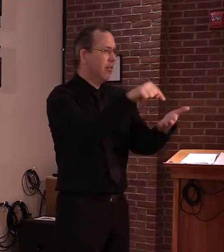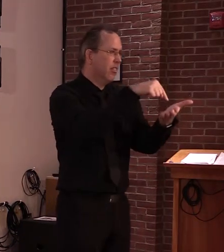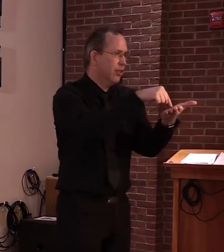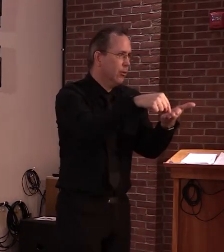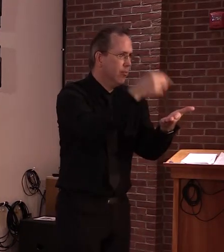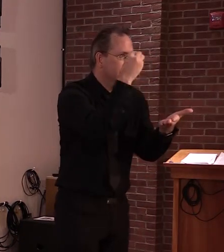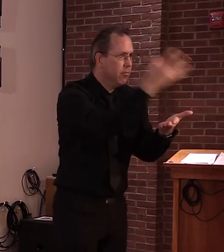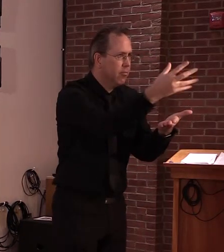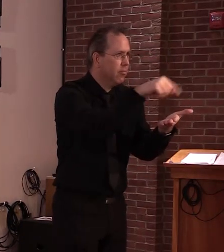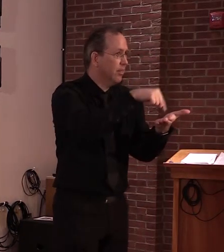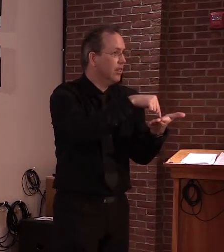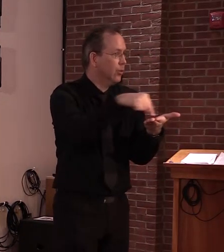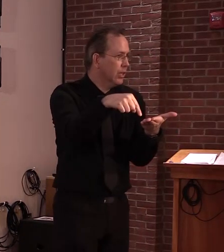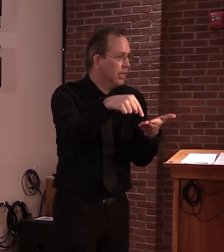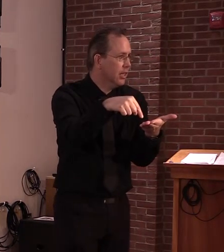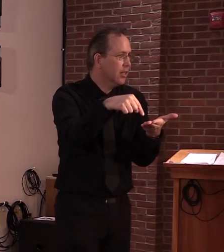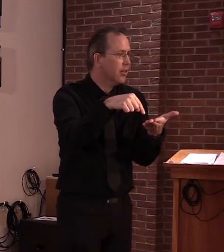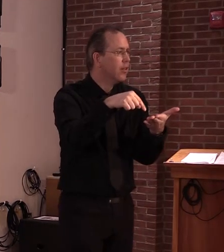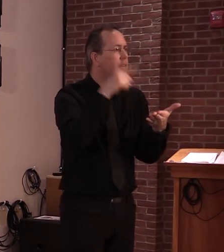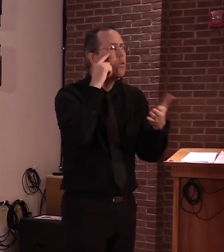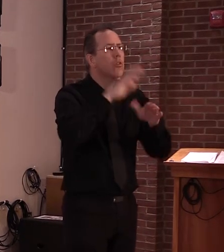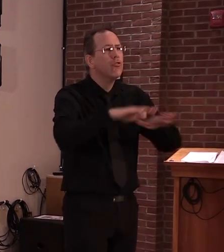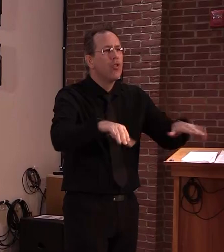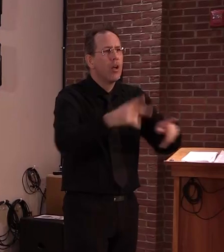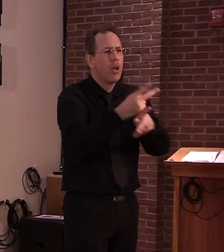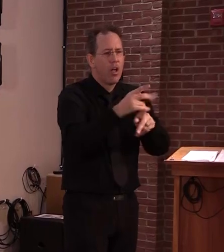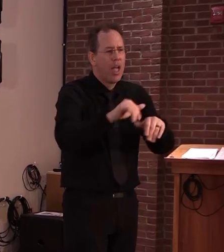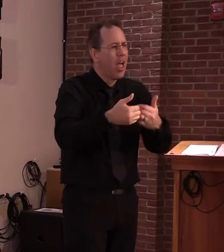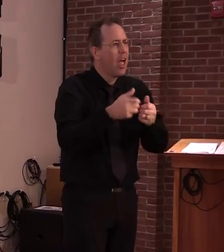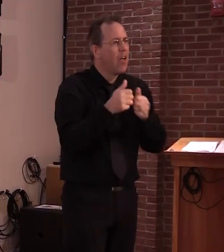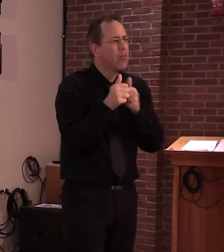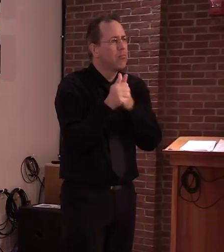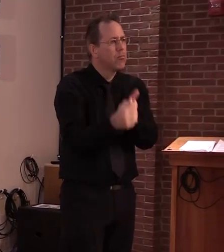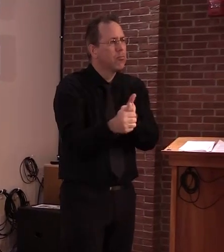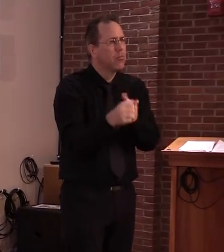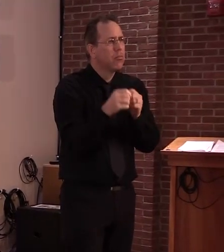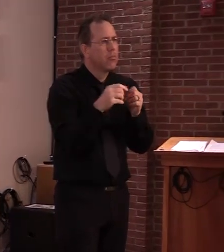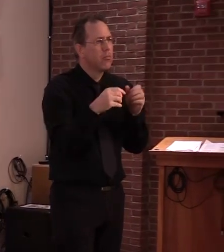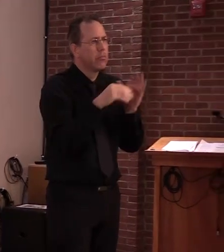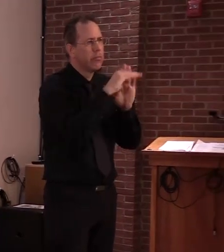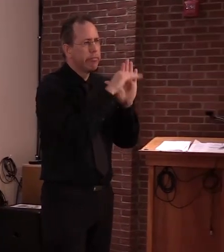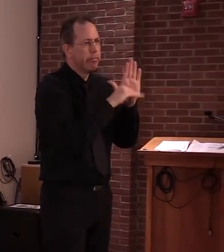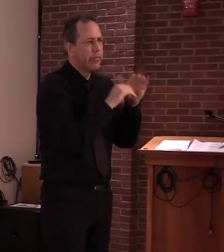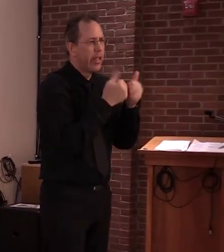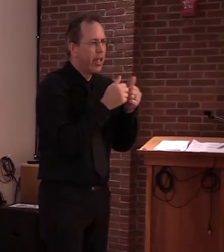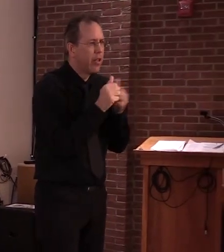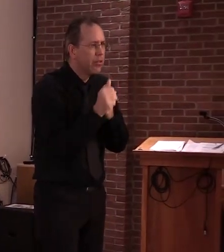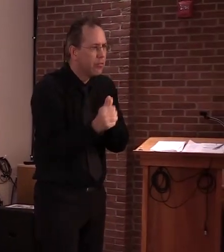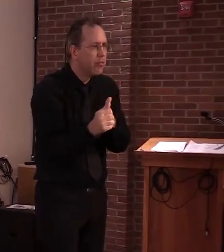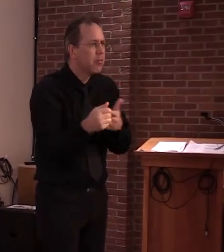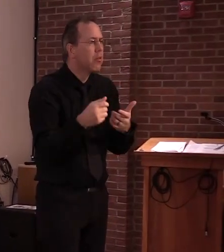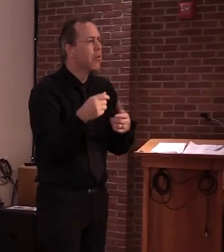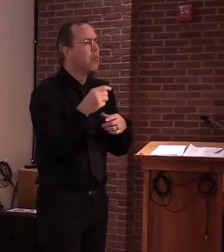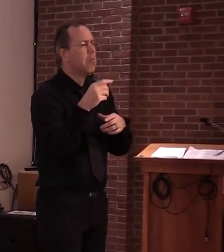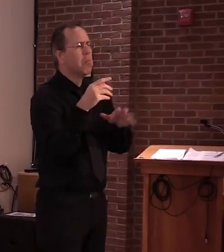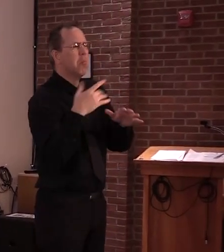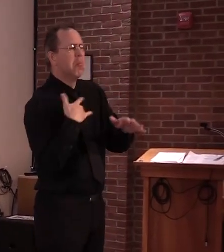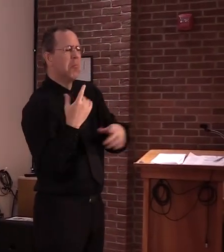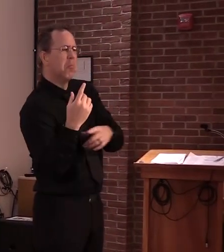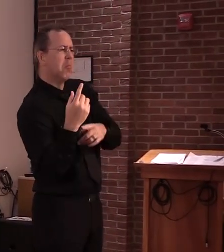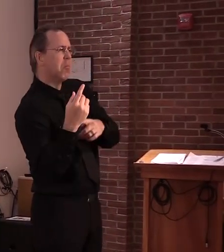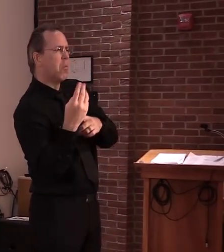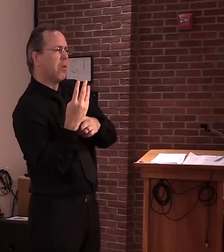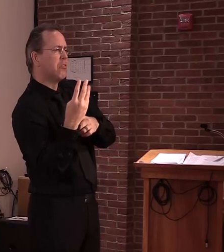at least on the child care centers, probably midweek to Thursday on those, but